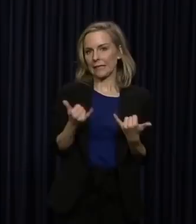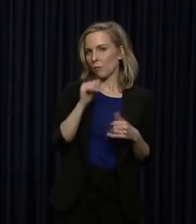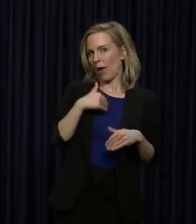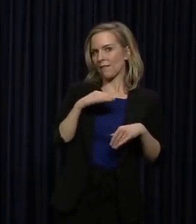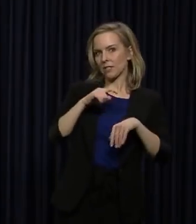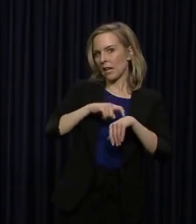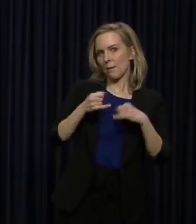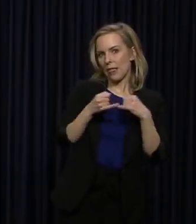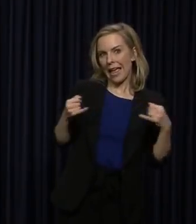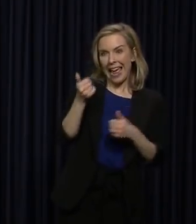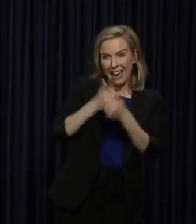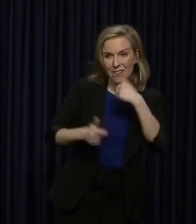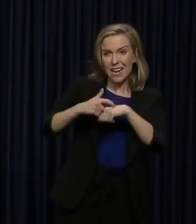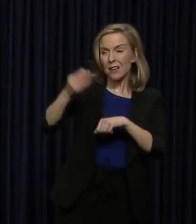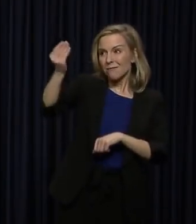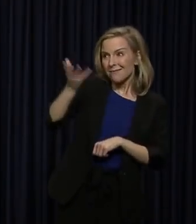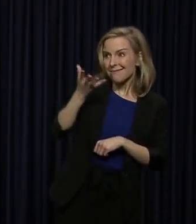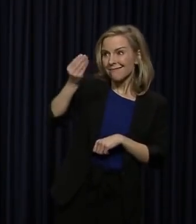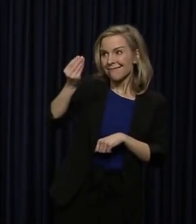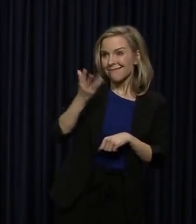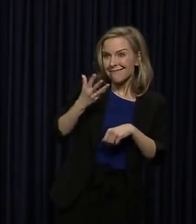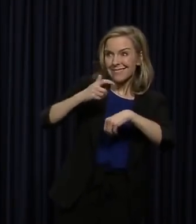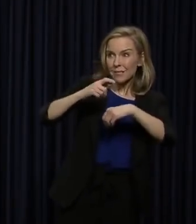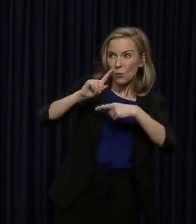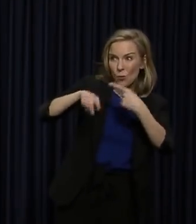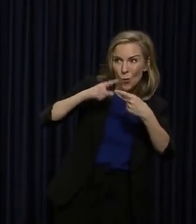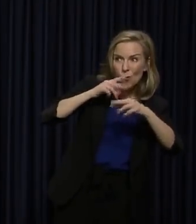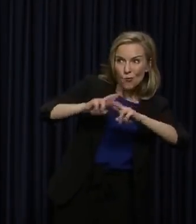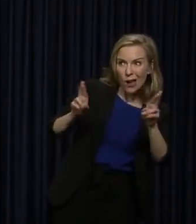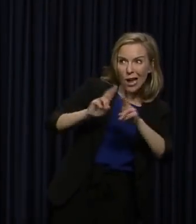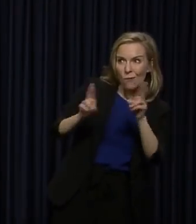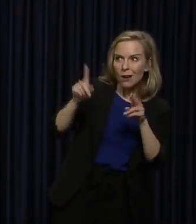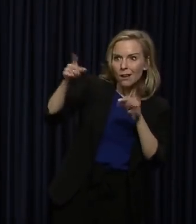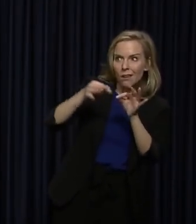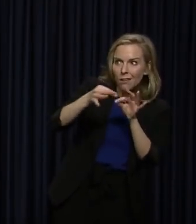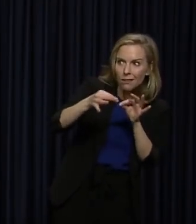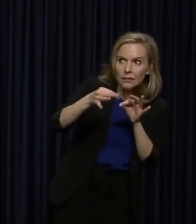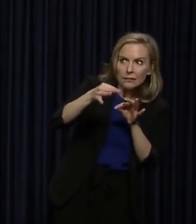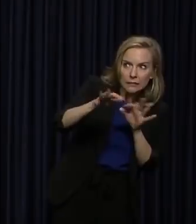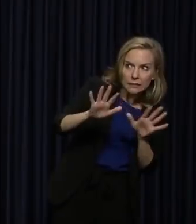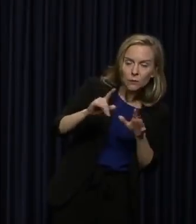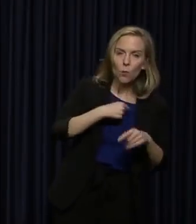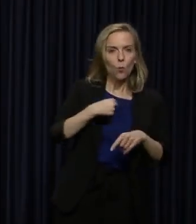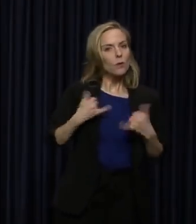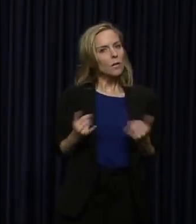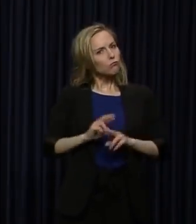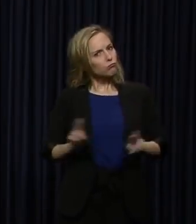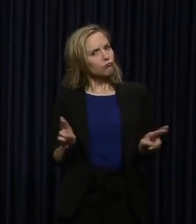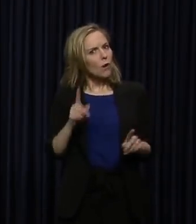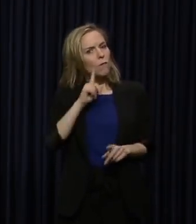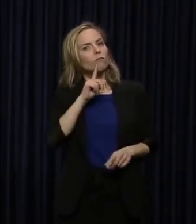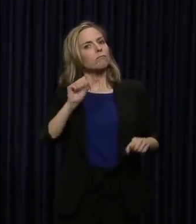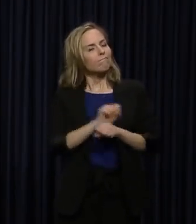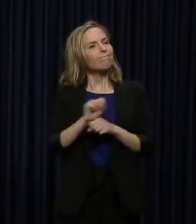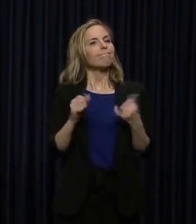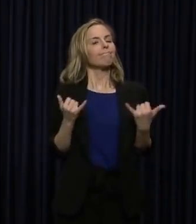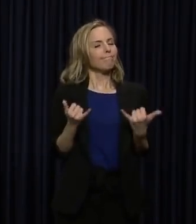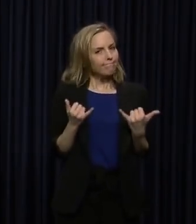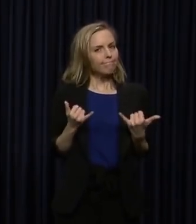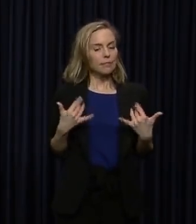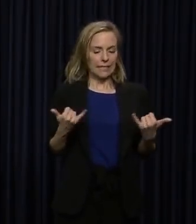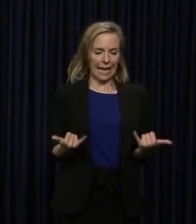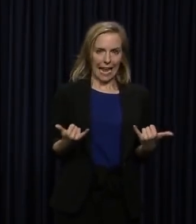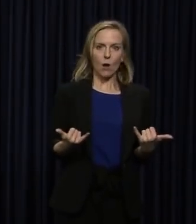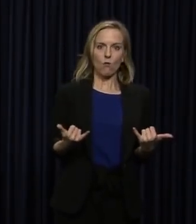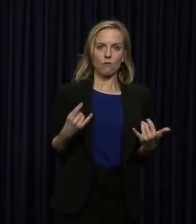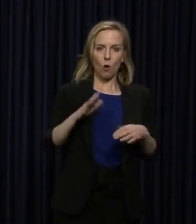And every time we get a timeline, it seems to be extended. So I'm preparing, and we are preparing for the reality that we have on the